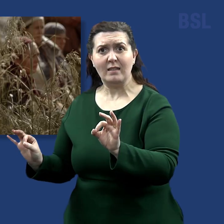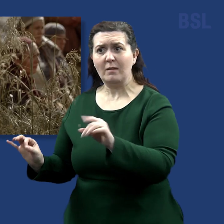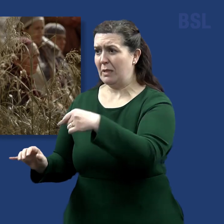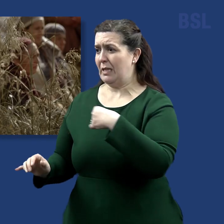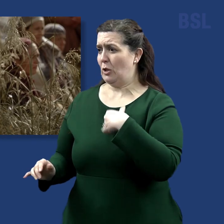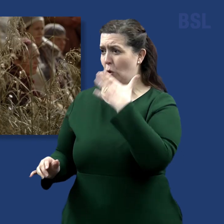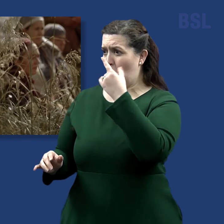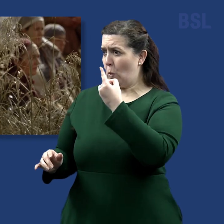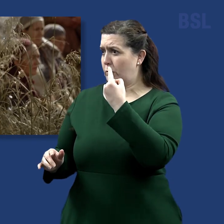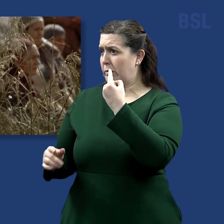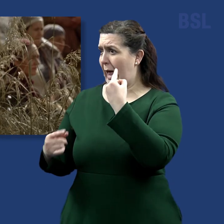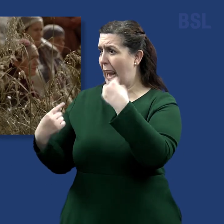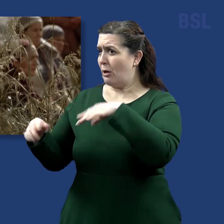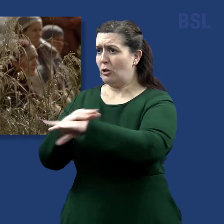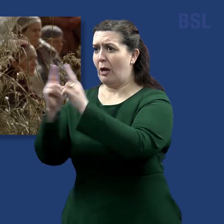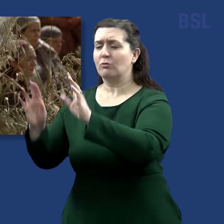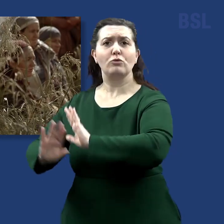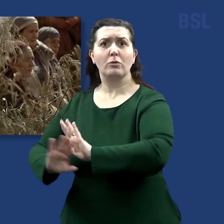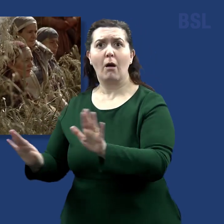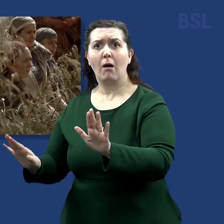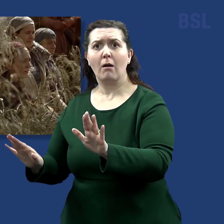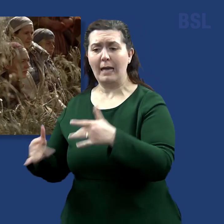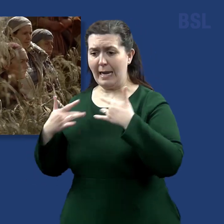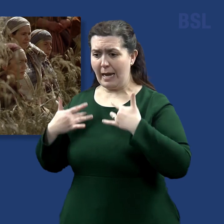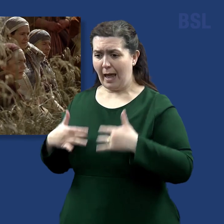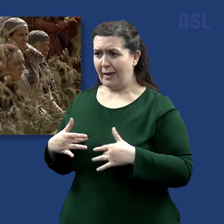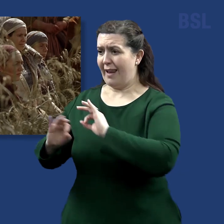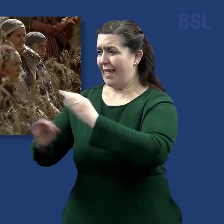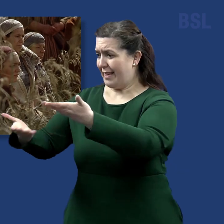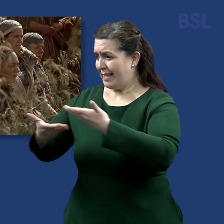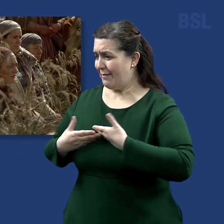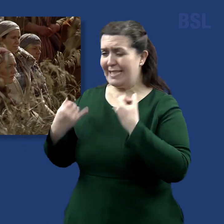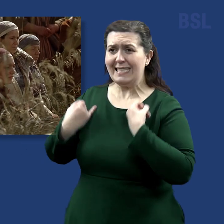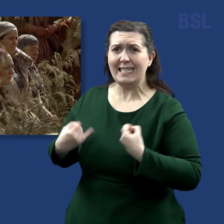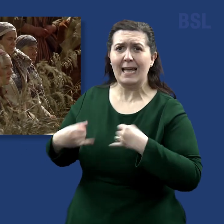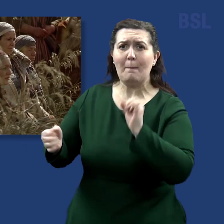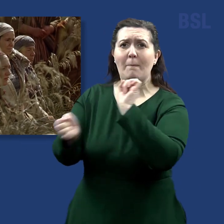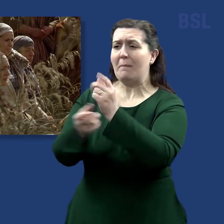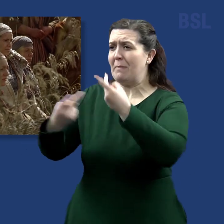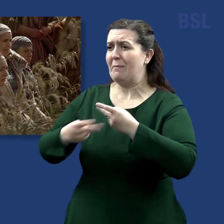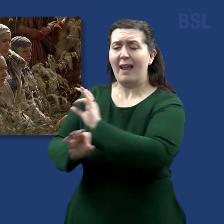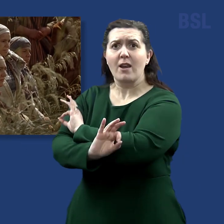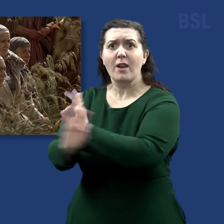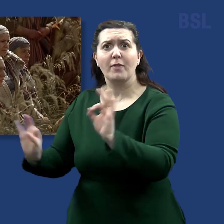I was a stranger, and ye took me not in. Naked, and ye clothed me not. Sick, and in prison, and ye visited me not.